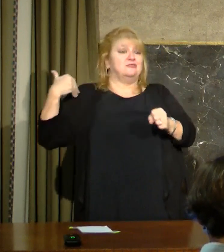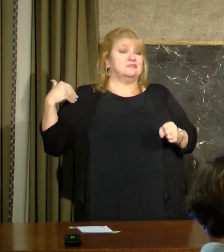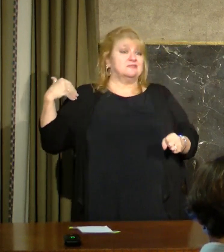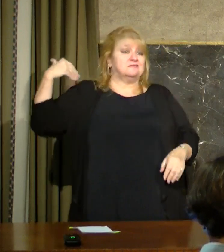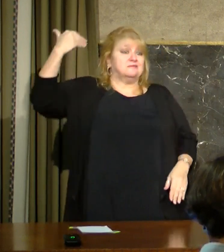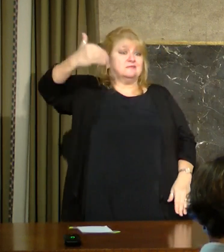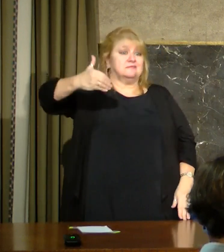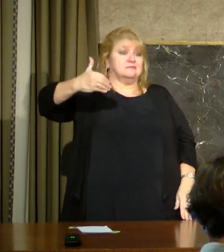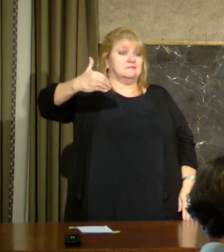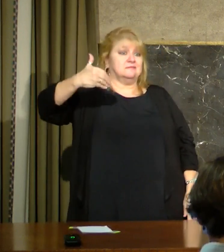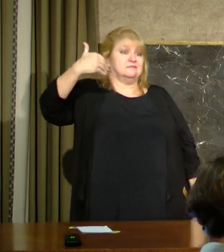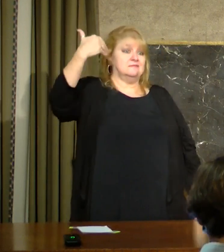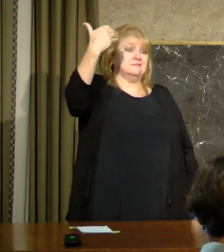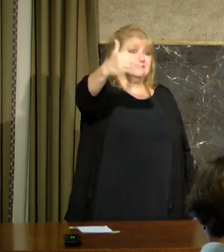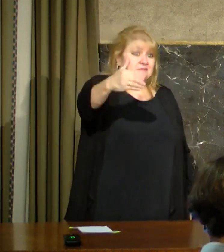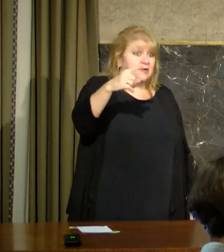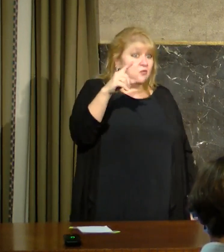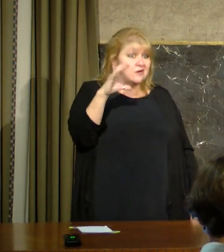This is our moment.